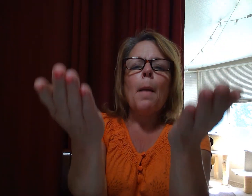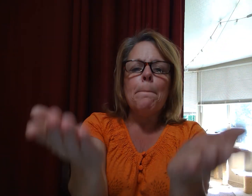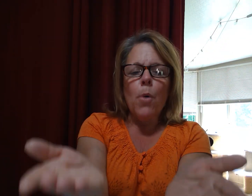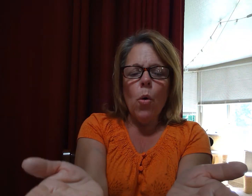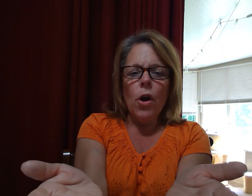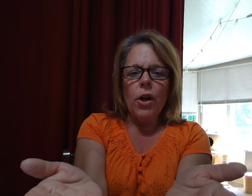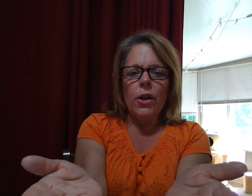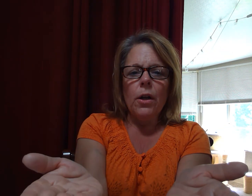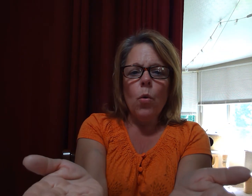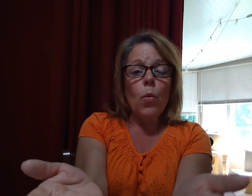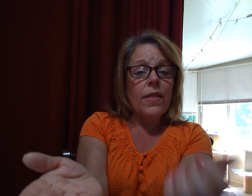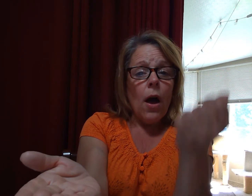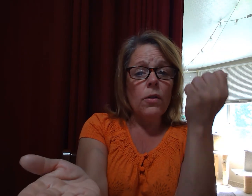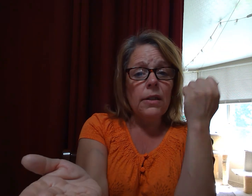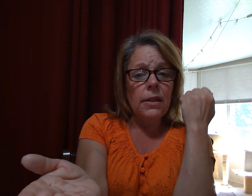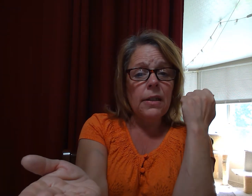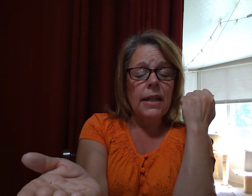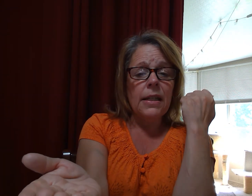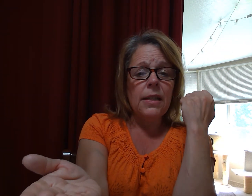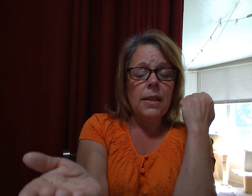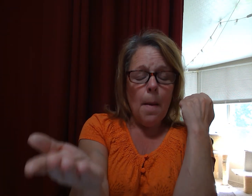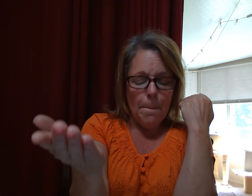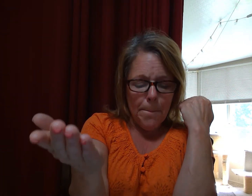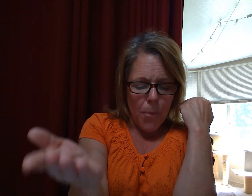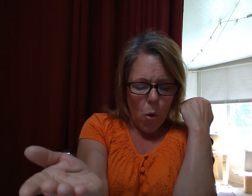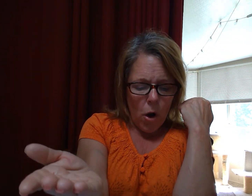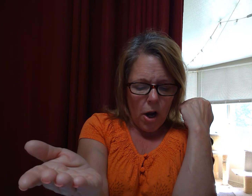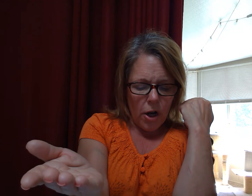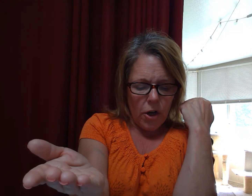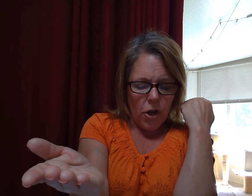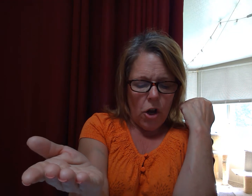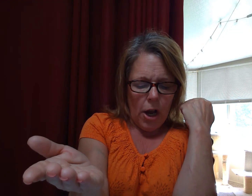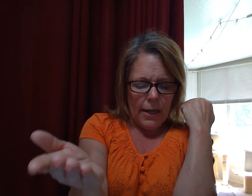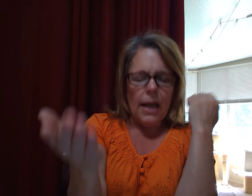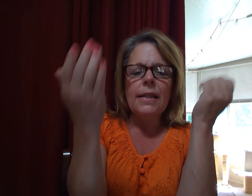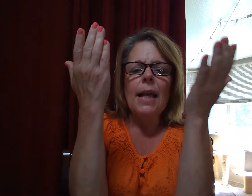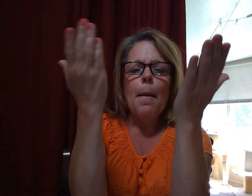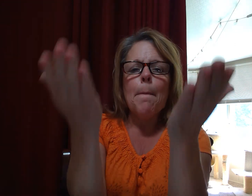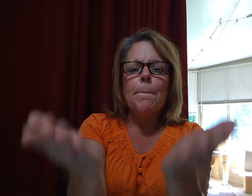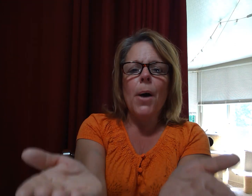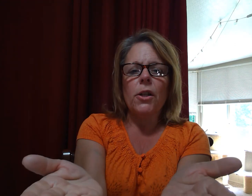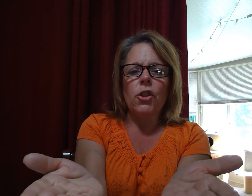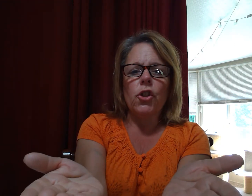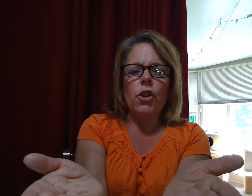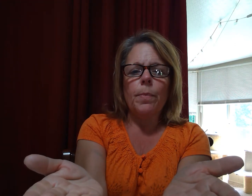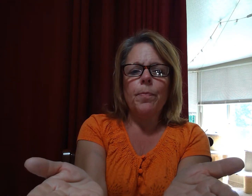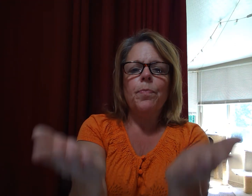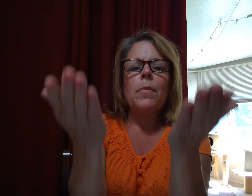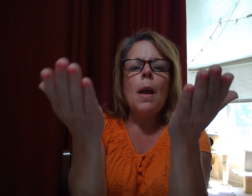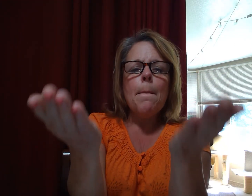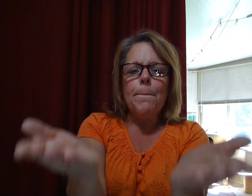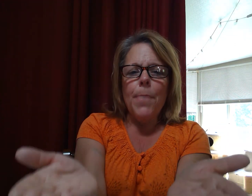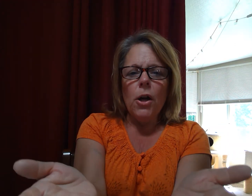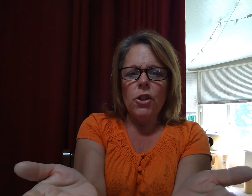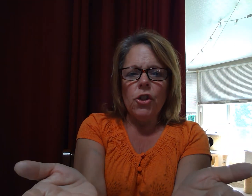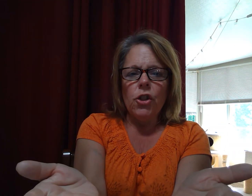Born. Without n. It's bore. Good. Say bunch. bunch. Bunch.